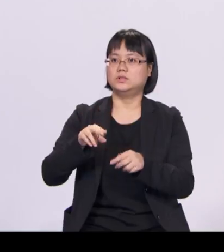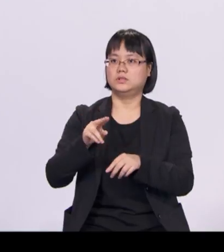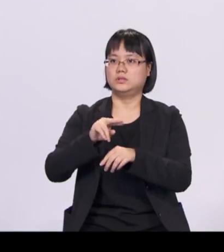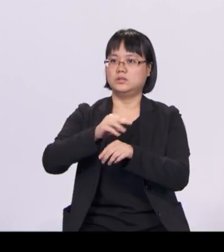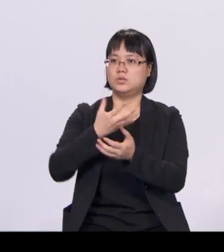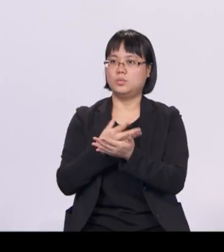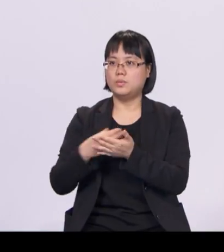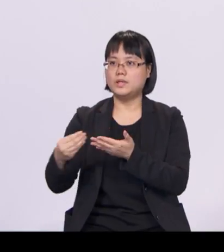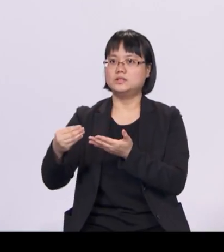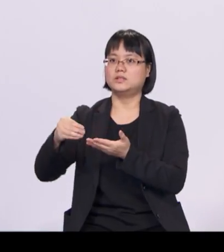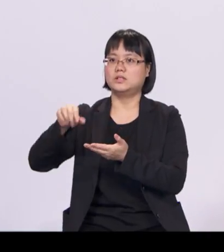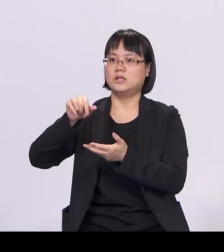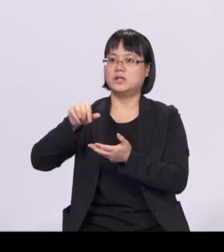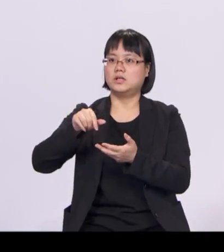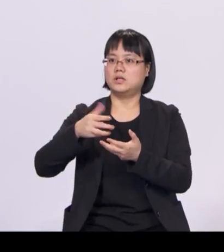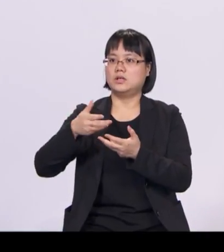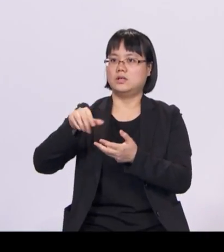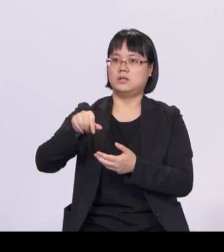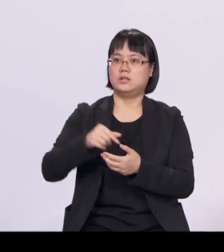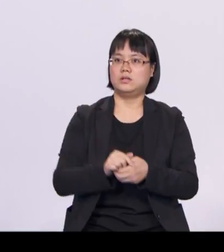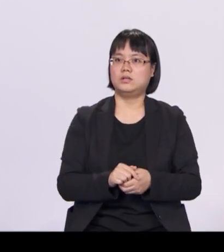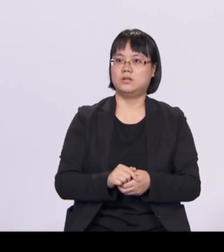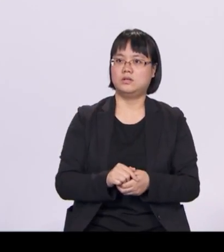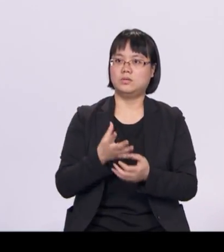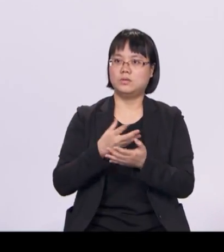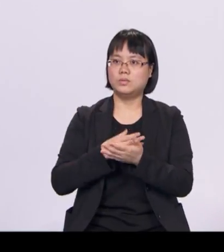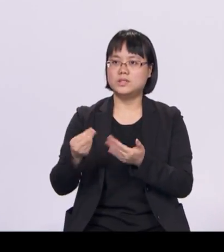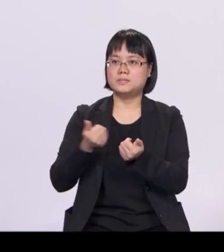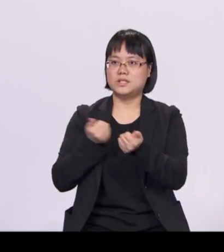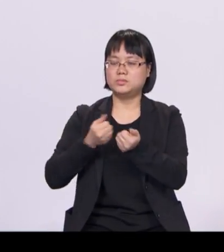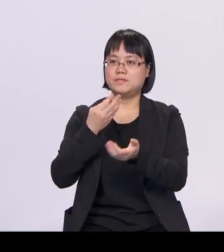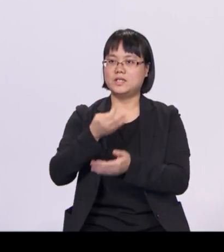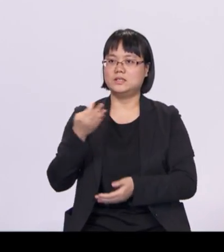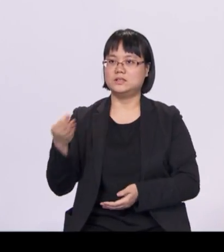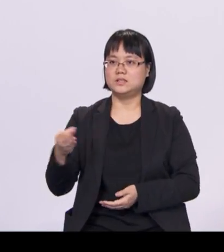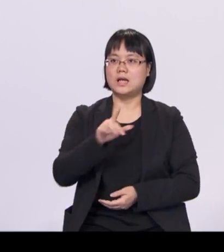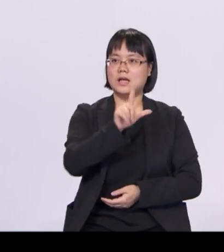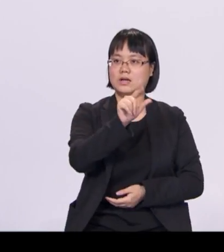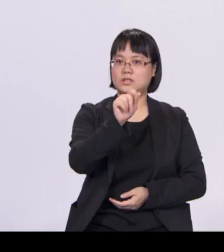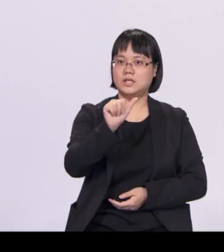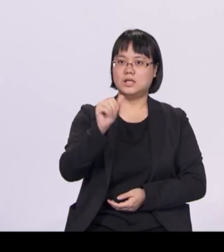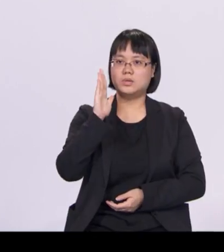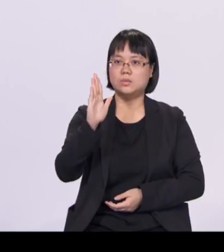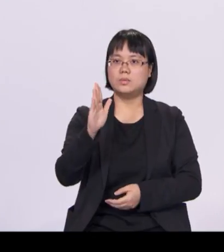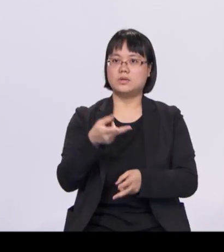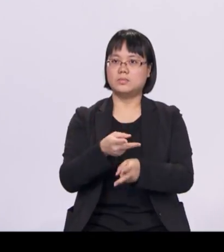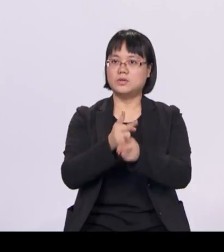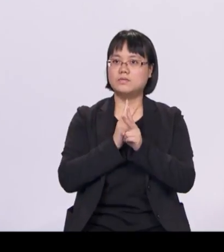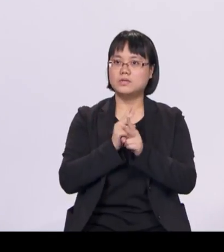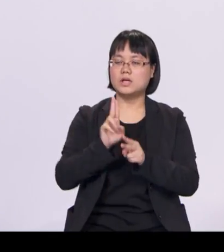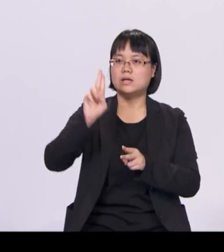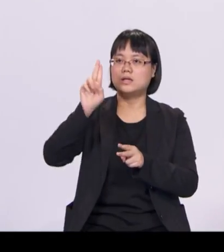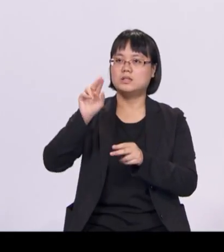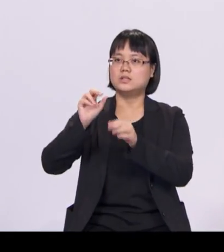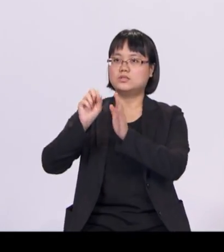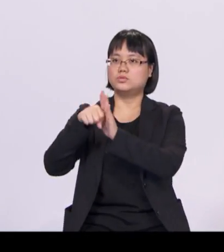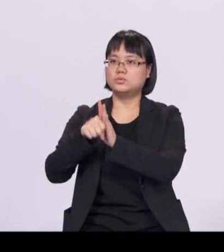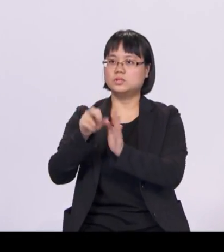LTA will look at borrowing for upcoming projects such as the KL Singapore High Speed Rail and the JB Singapore